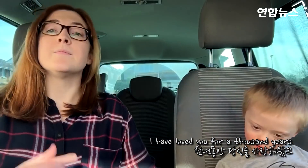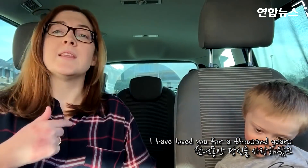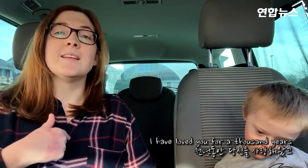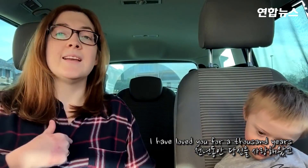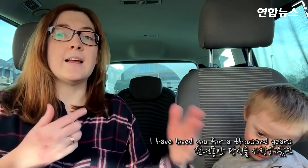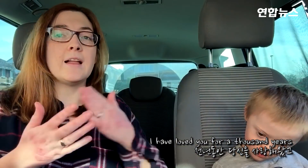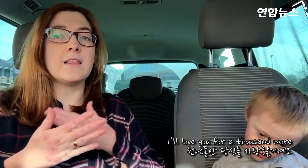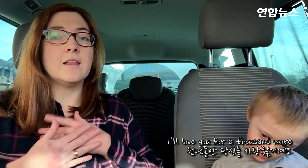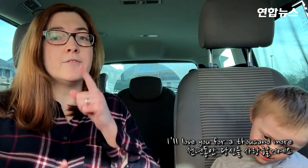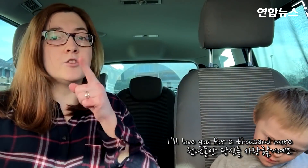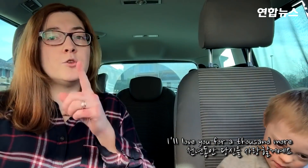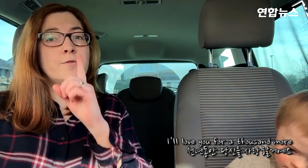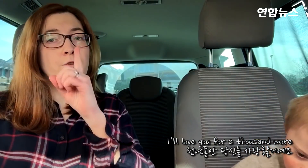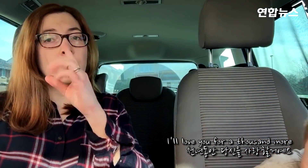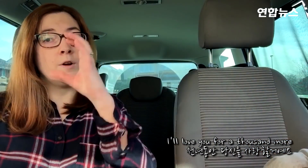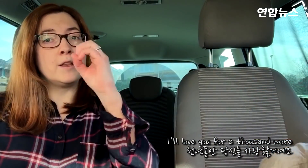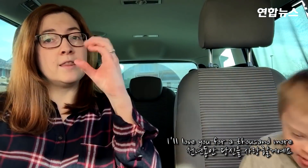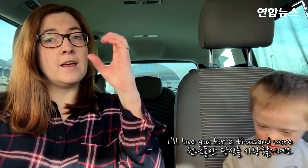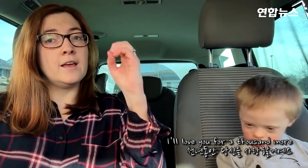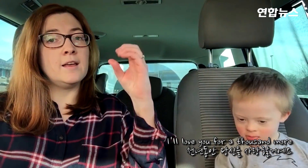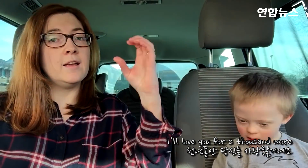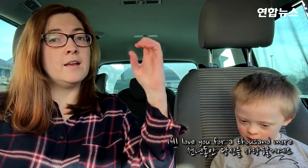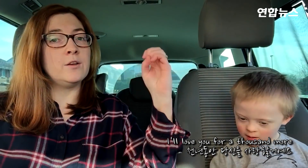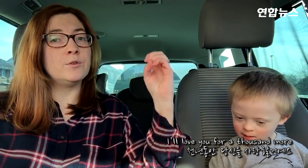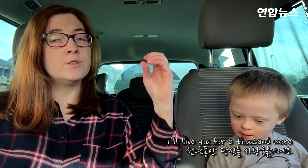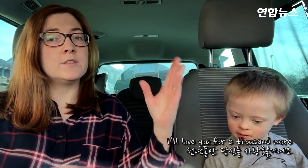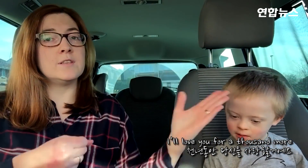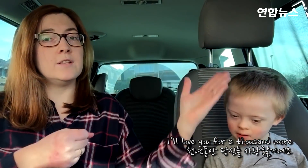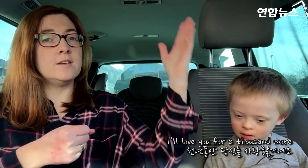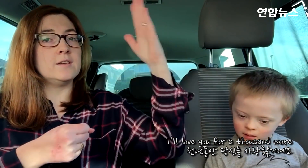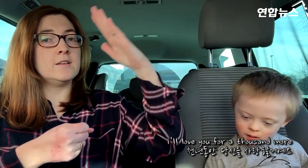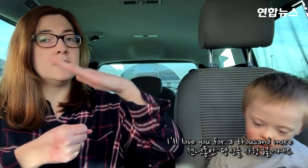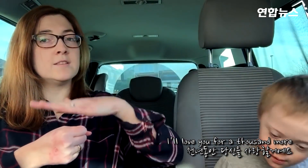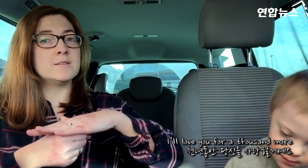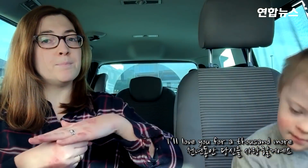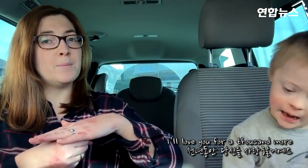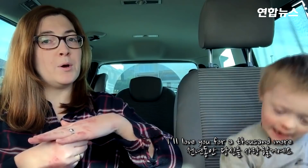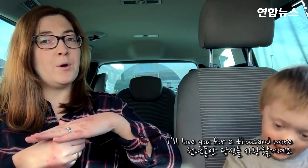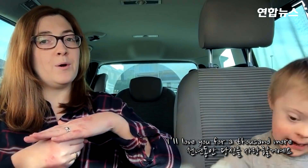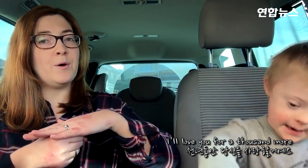I love love you for a thousand more